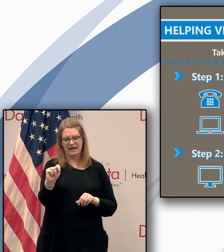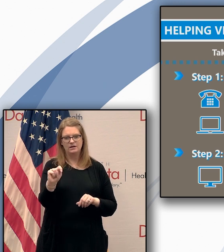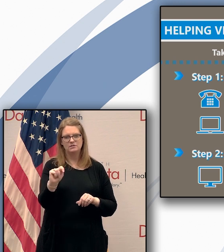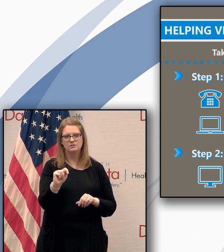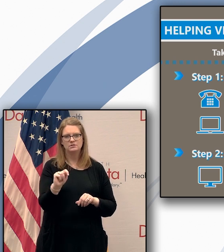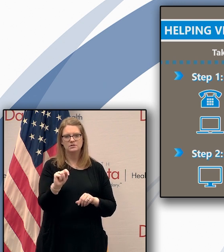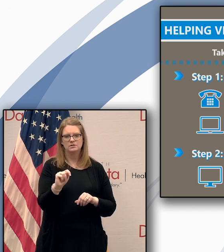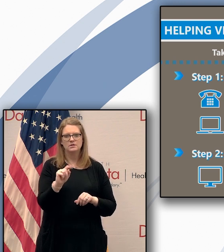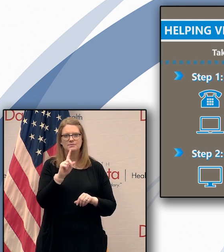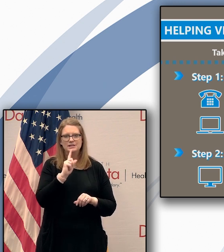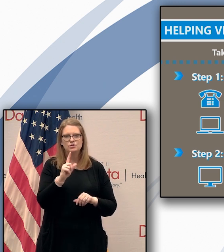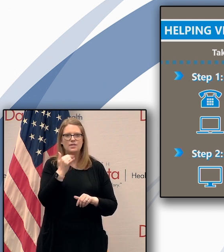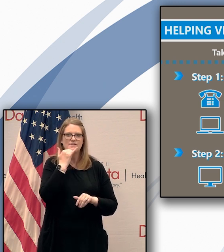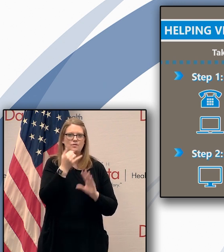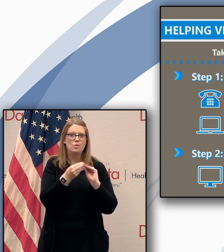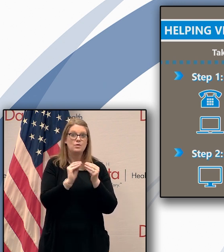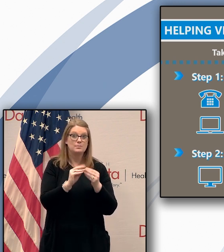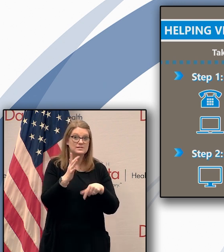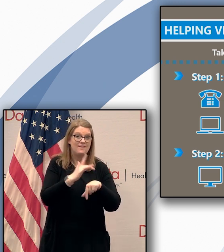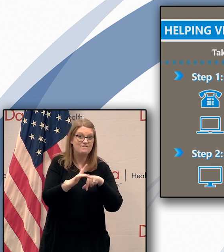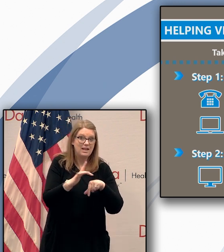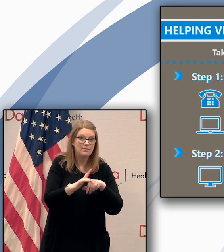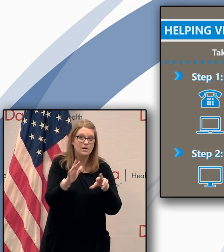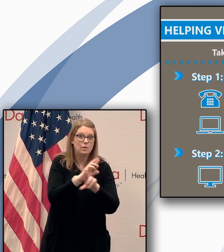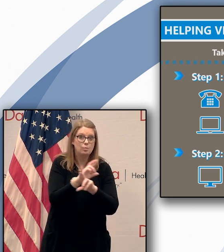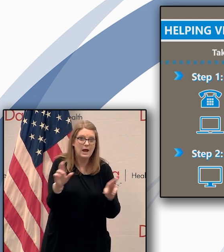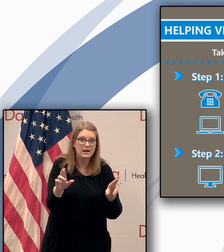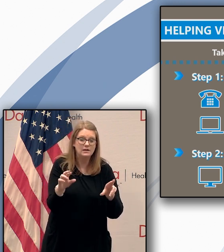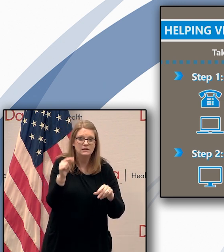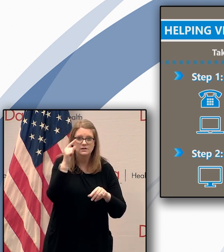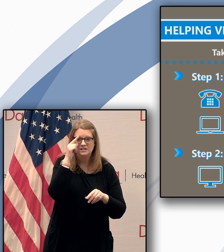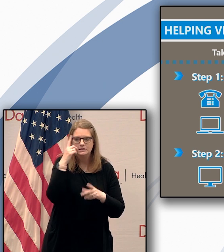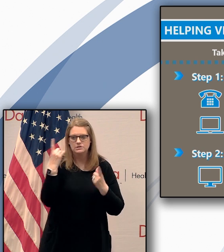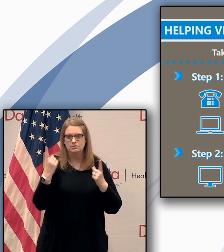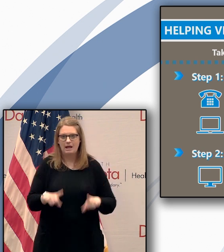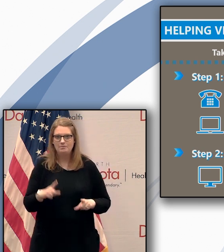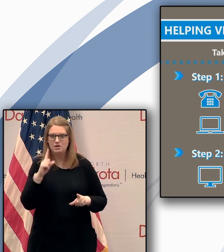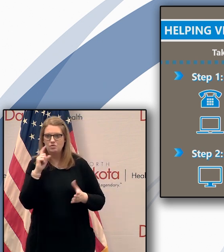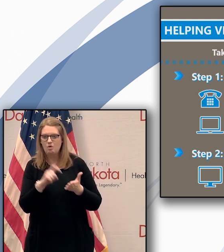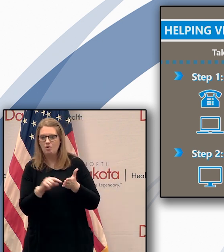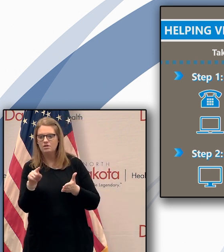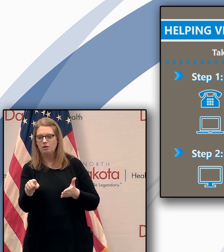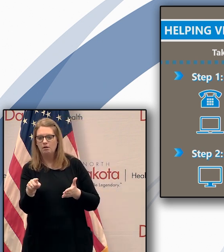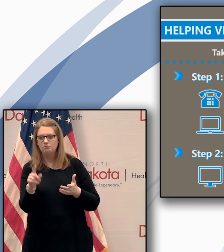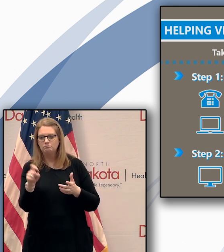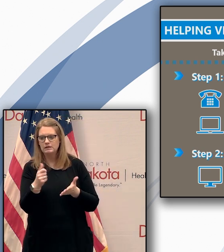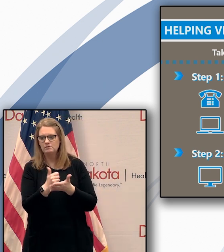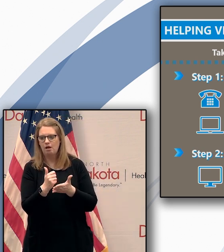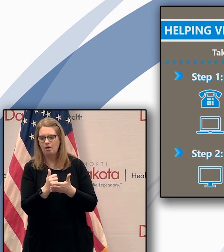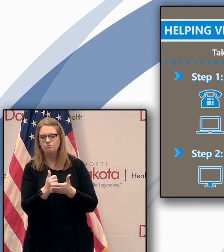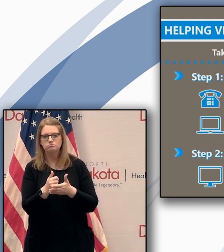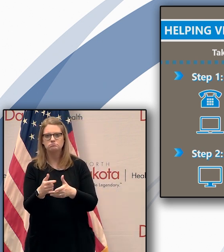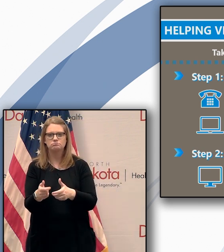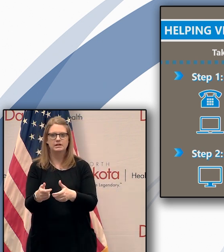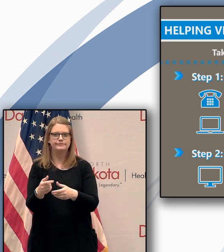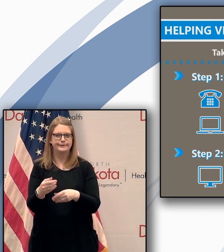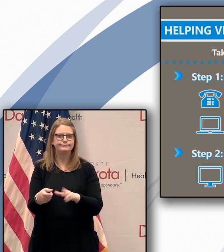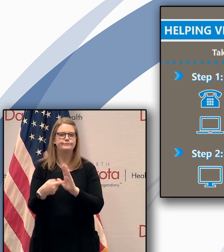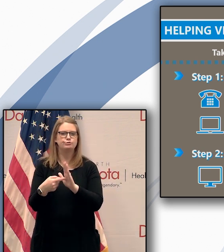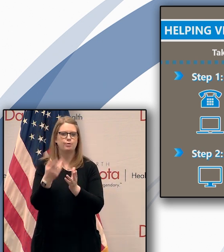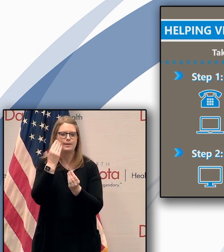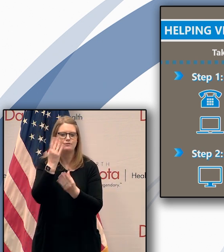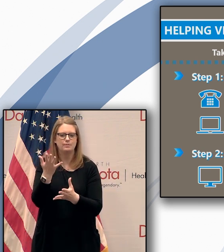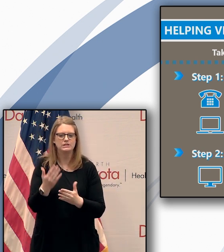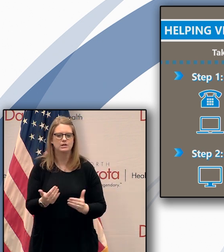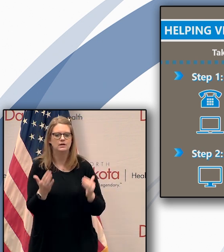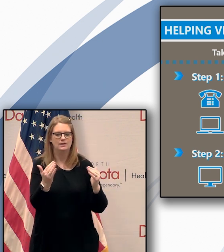you've got those phone numbers handy and can get people in contact with them or call yourself if you need to visit with someone. The second step from